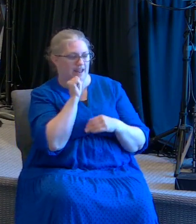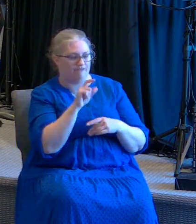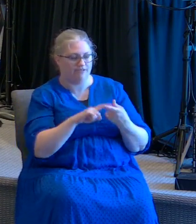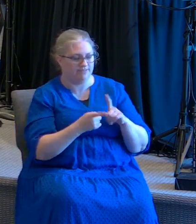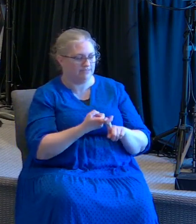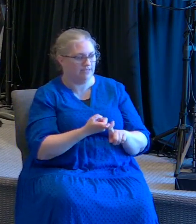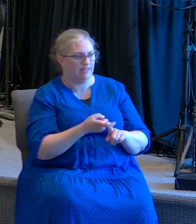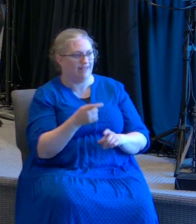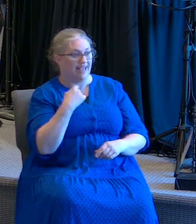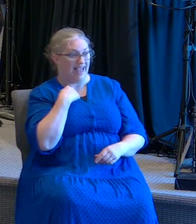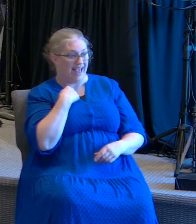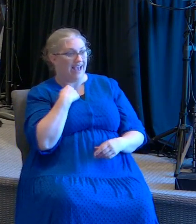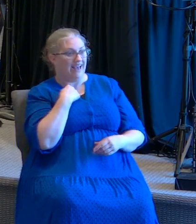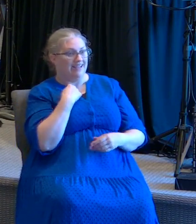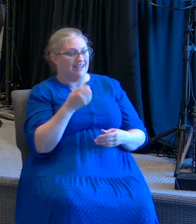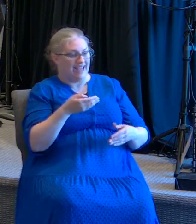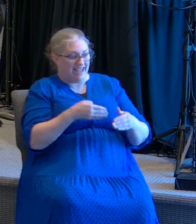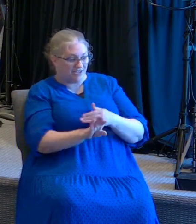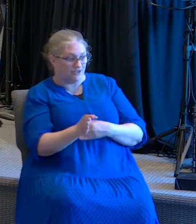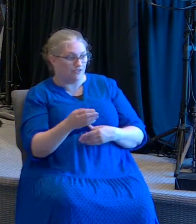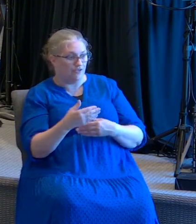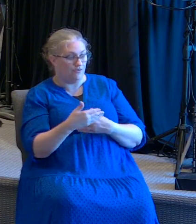you're in charge on the way in